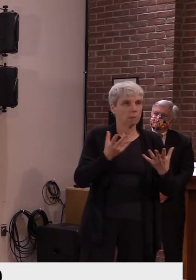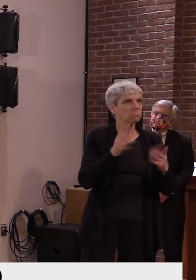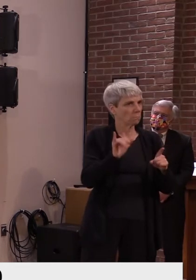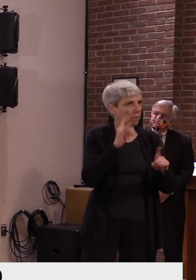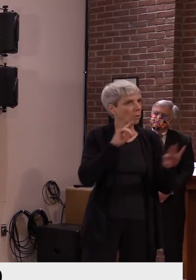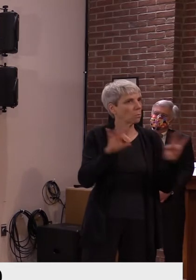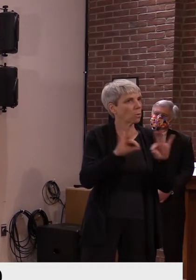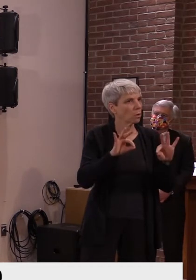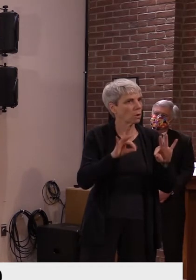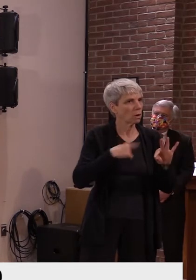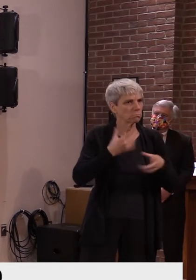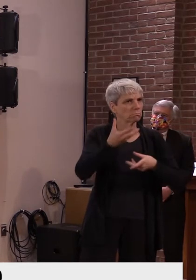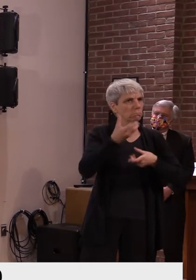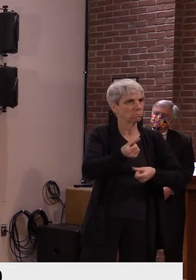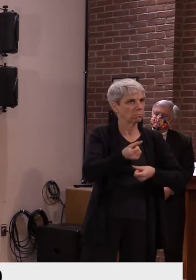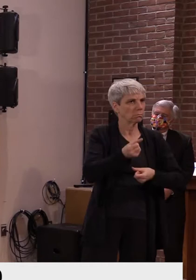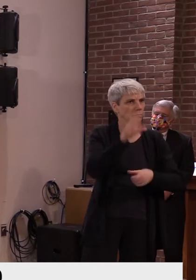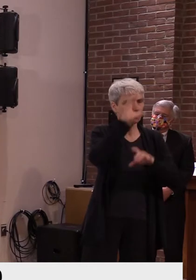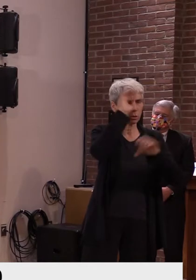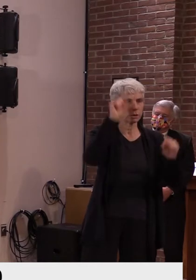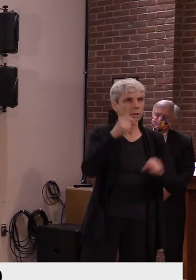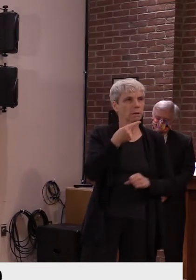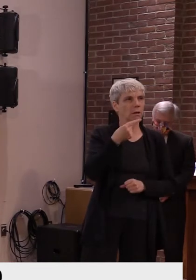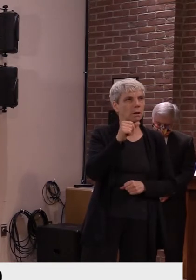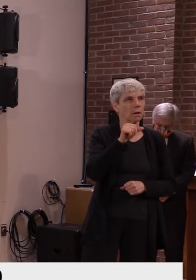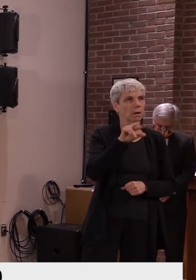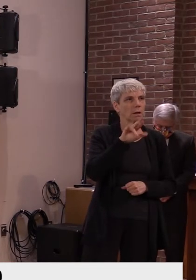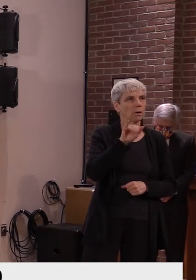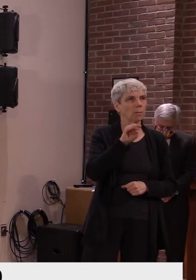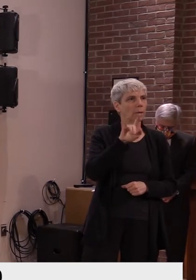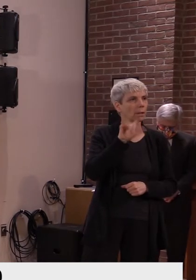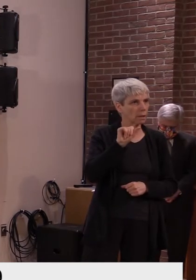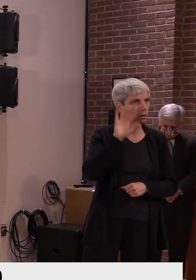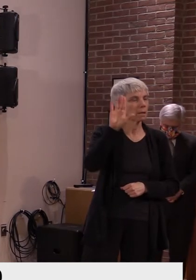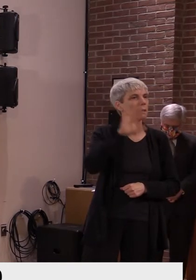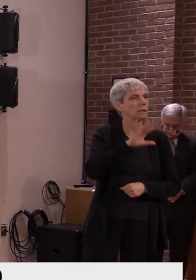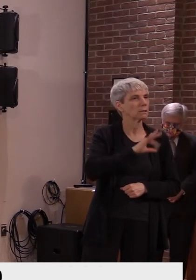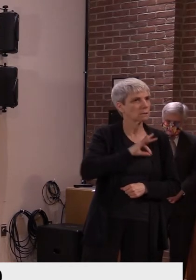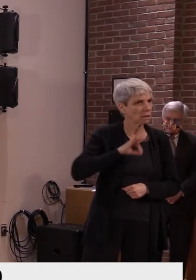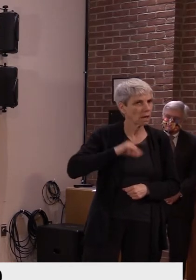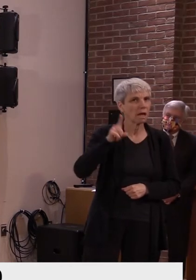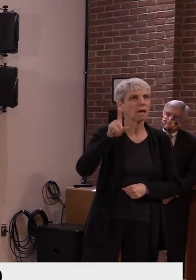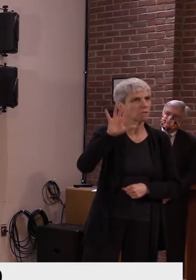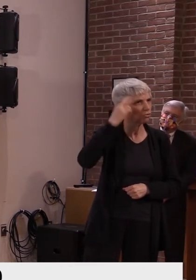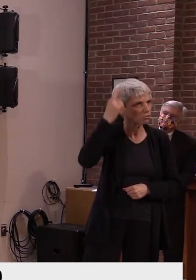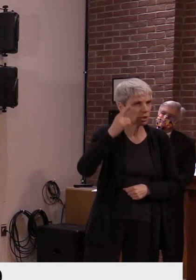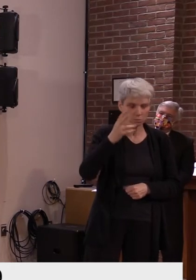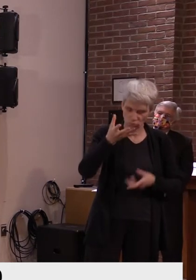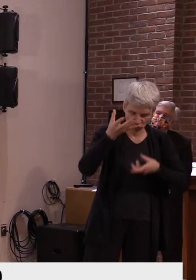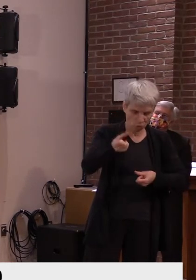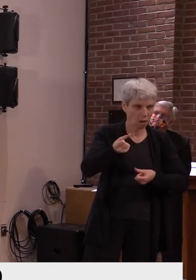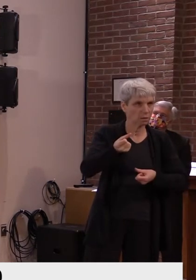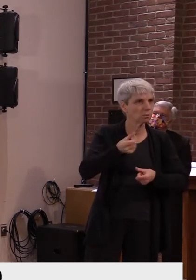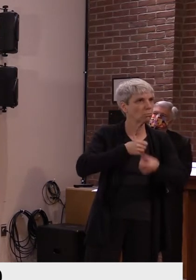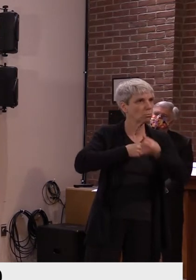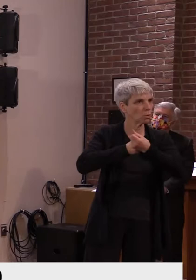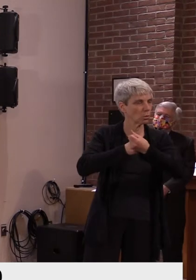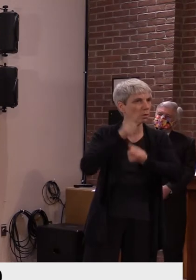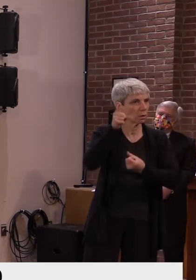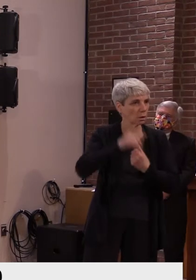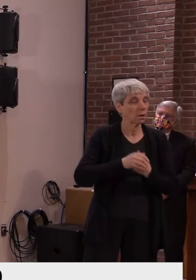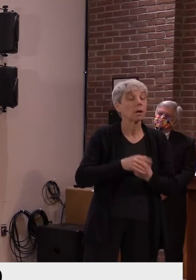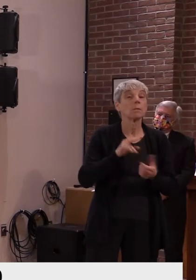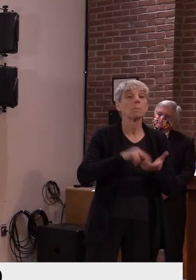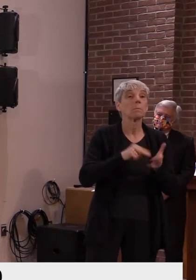uh, President Garimella and, uh, his staff and, and his reasoning behind this. And I think that, again, it will protect